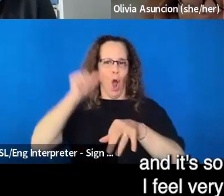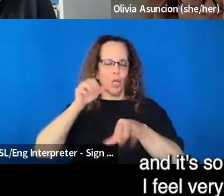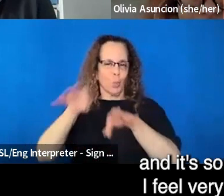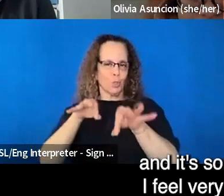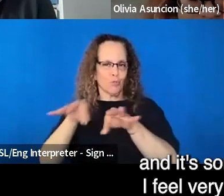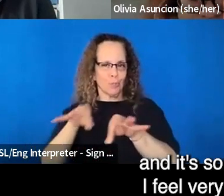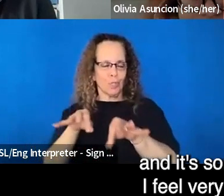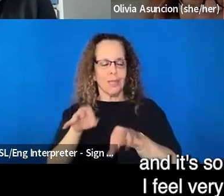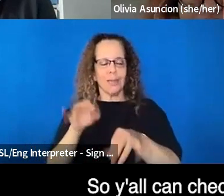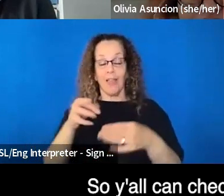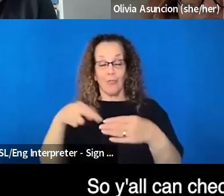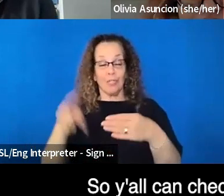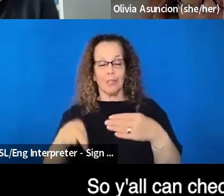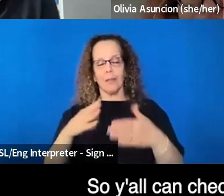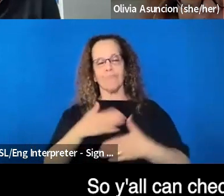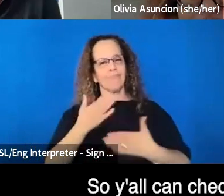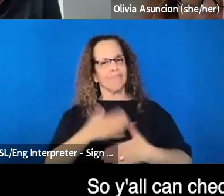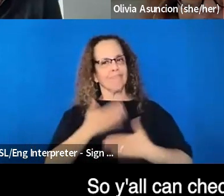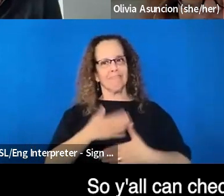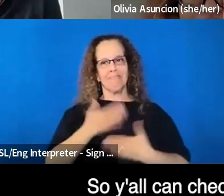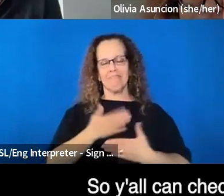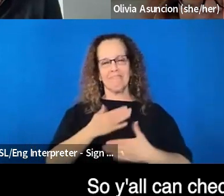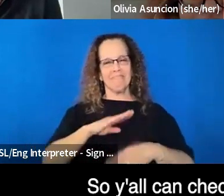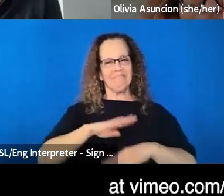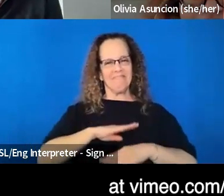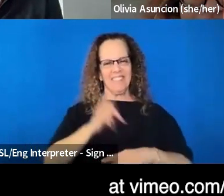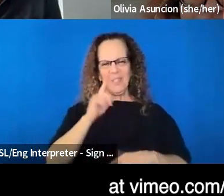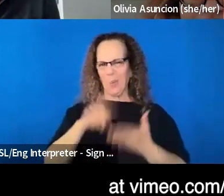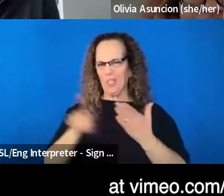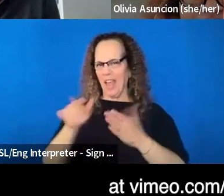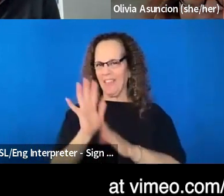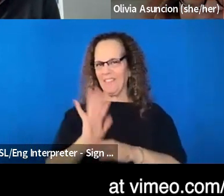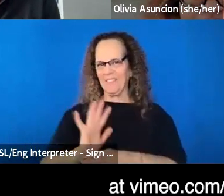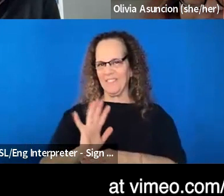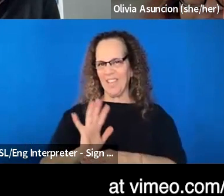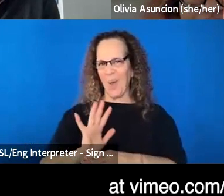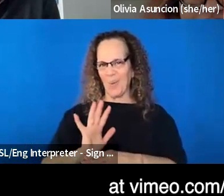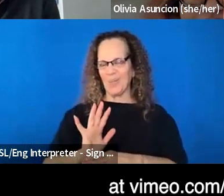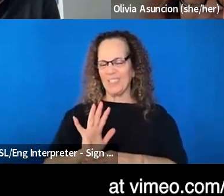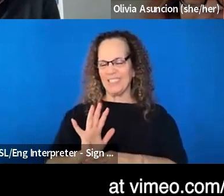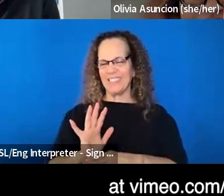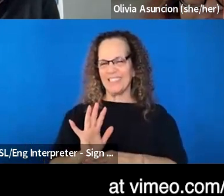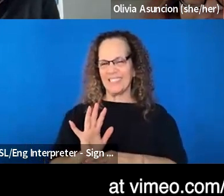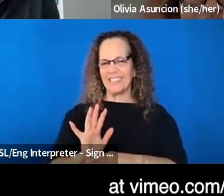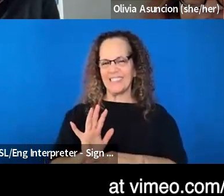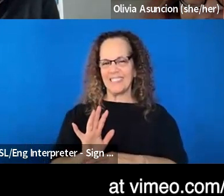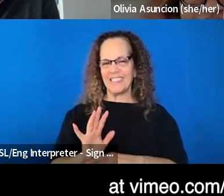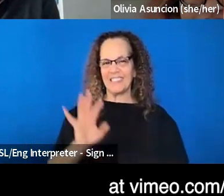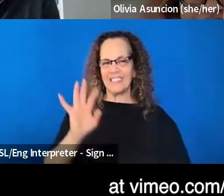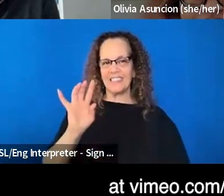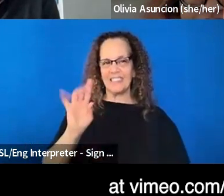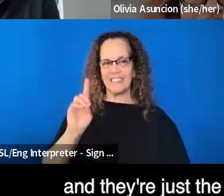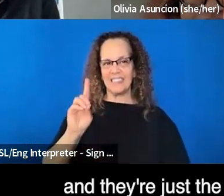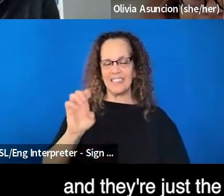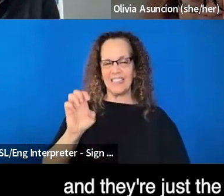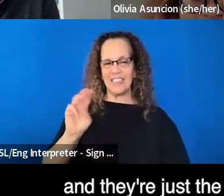feel very happy with. So, uh, y'all can check out those videos at, um, Demio.com slash